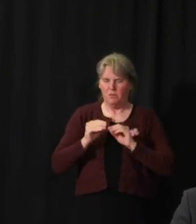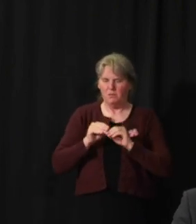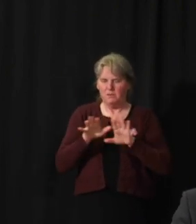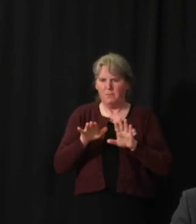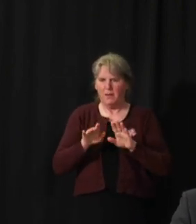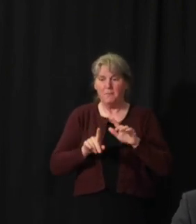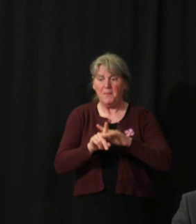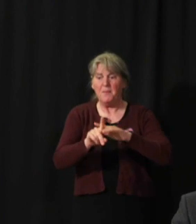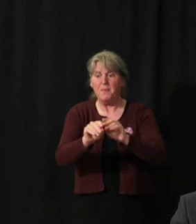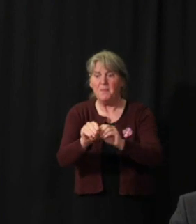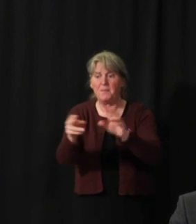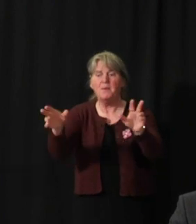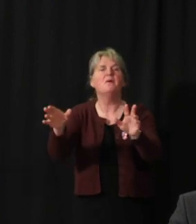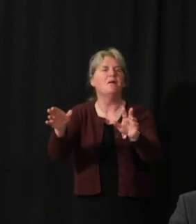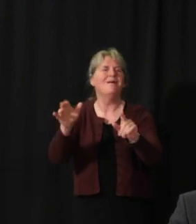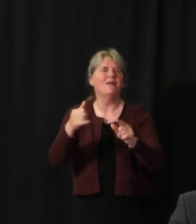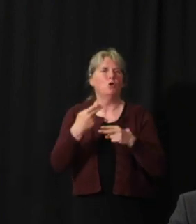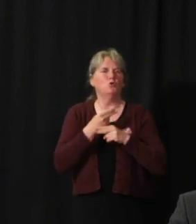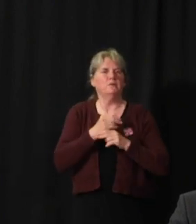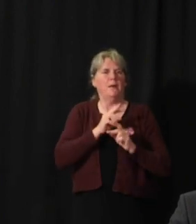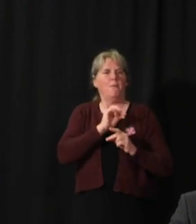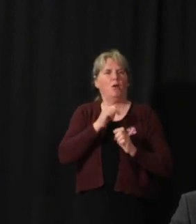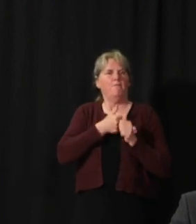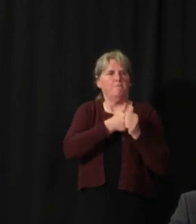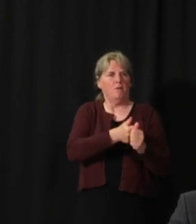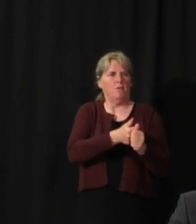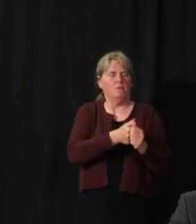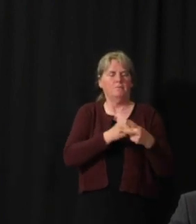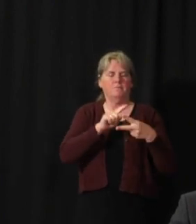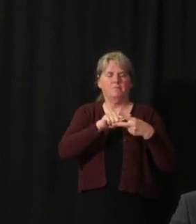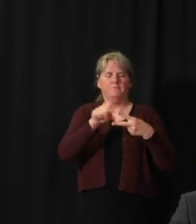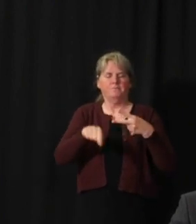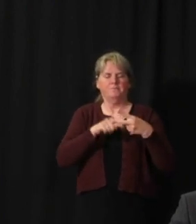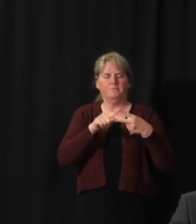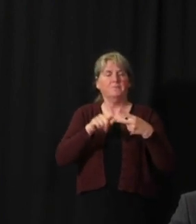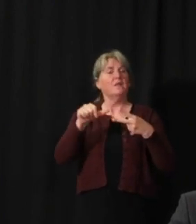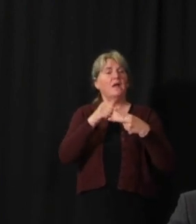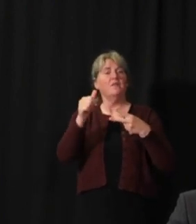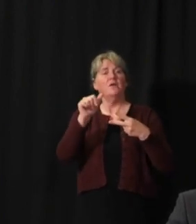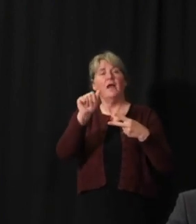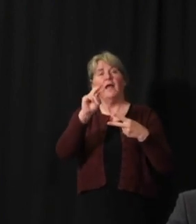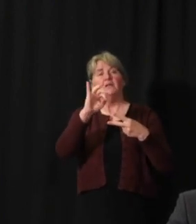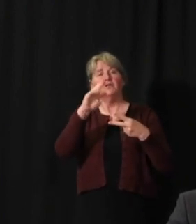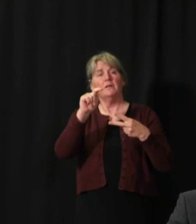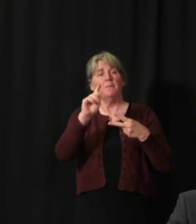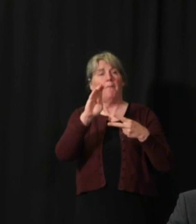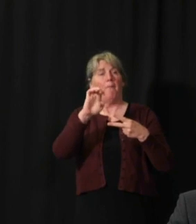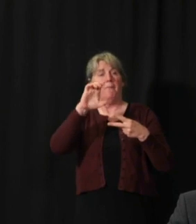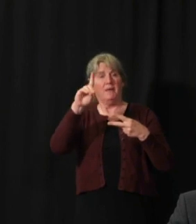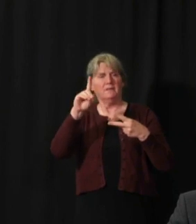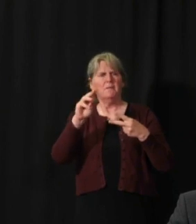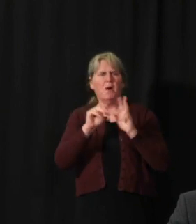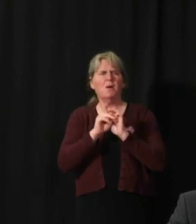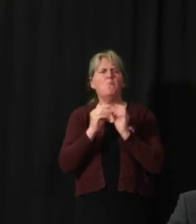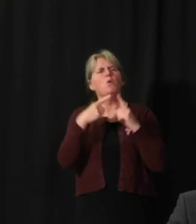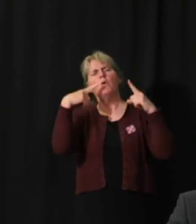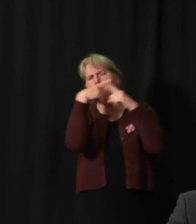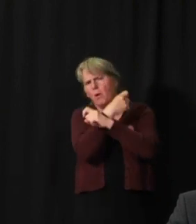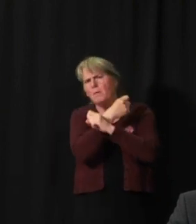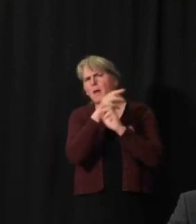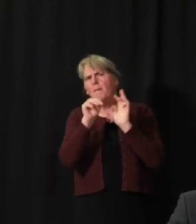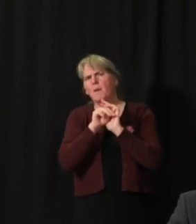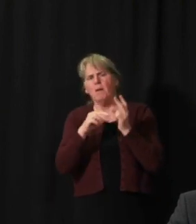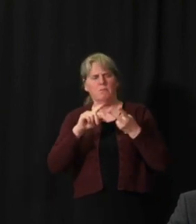spread. The other type of model is called agent-based model. These are much more complex models.